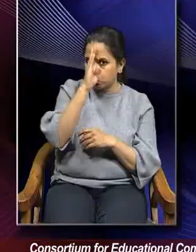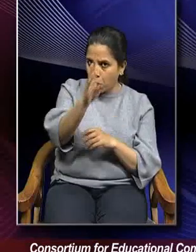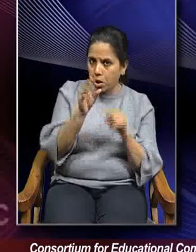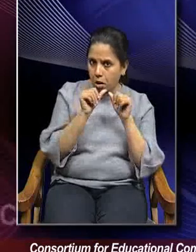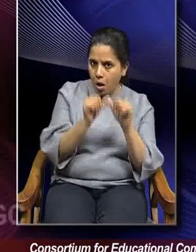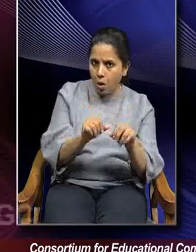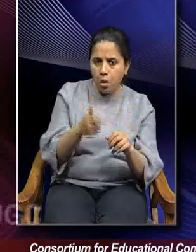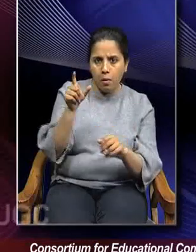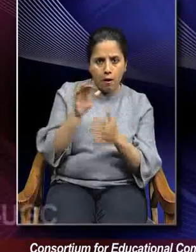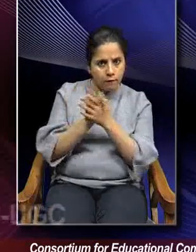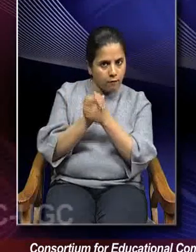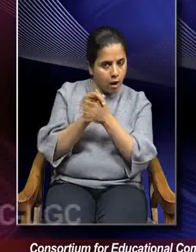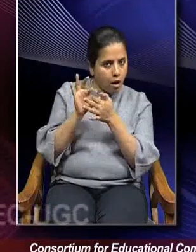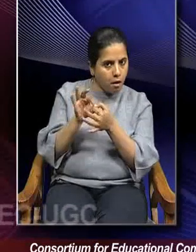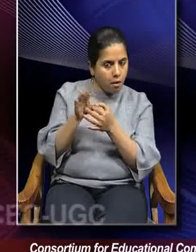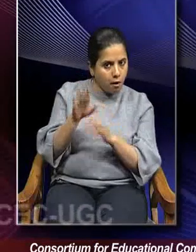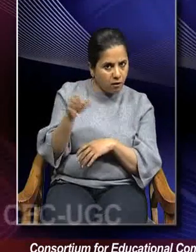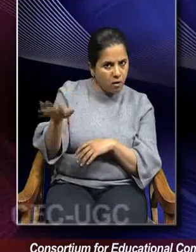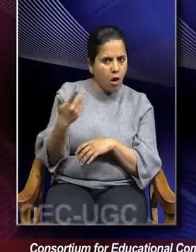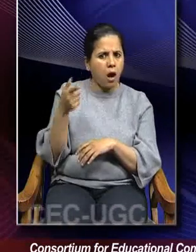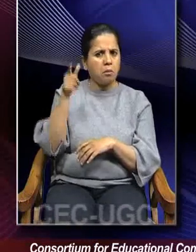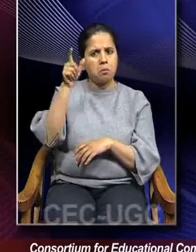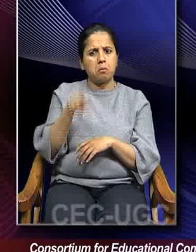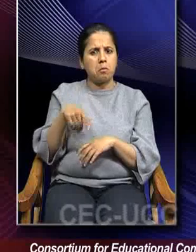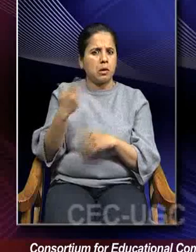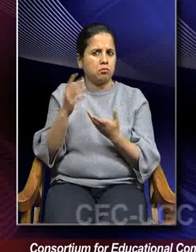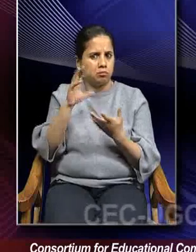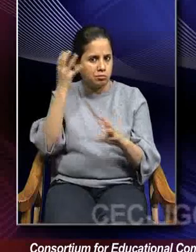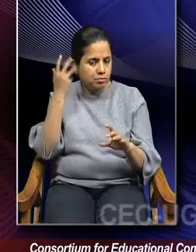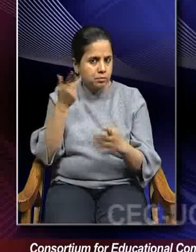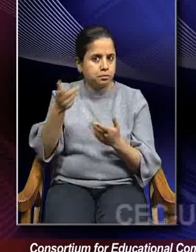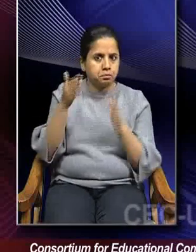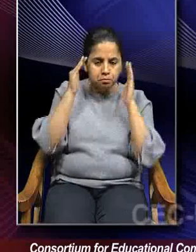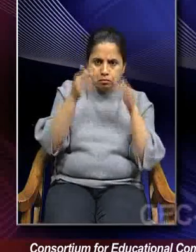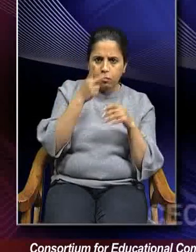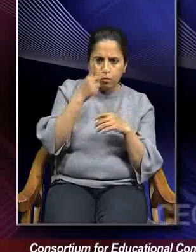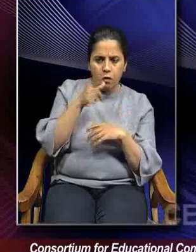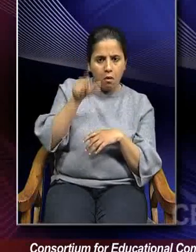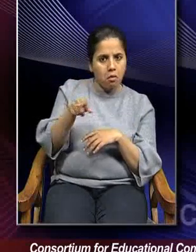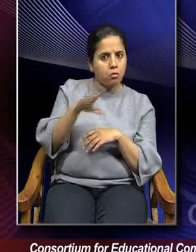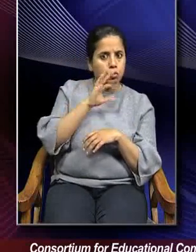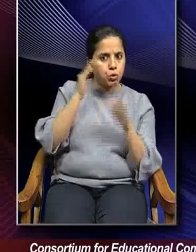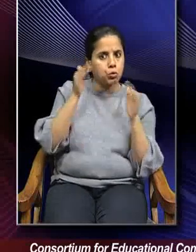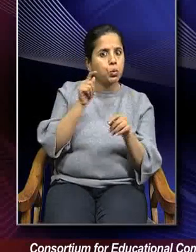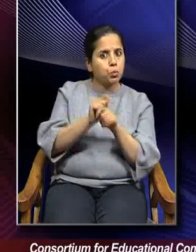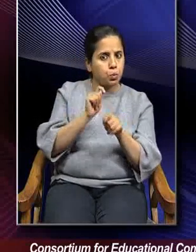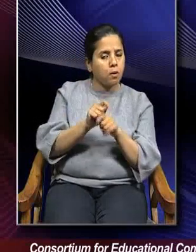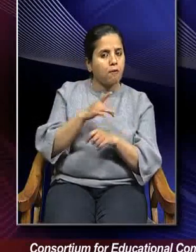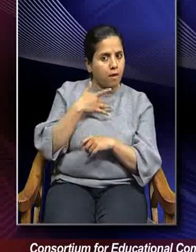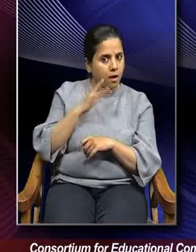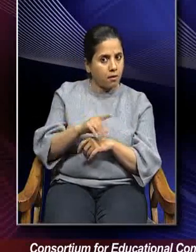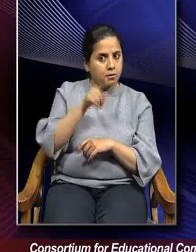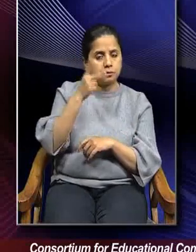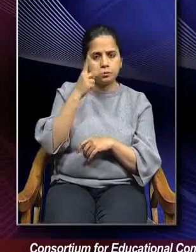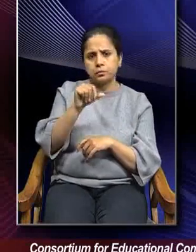How friendly an employee is? What is the extent of firmness of devotion you are finding in your workforce while dealing